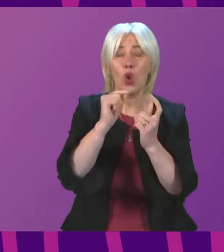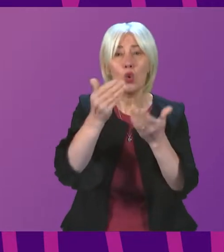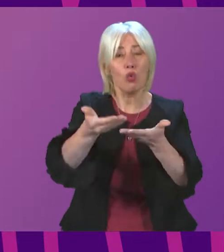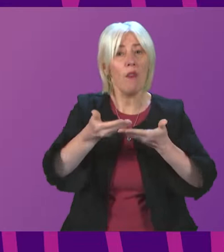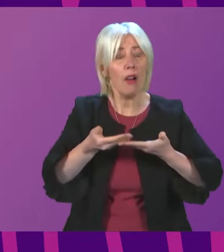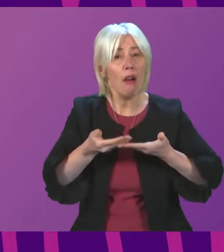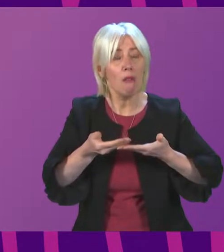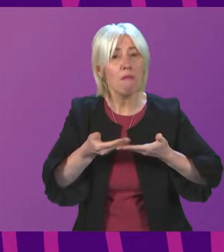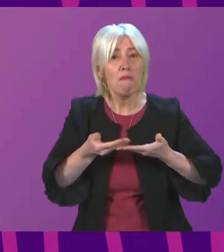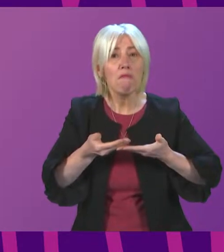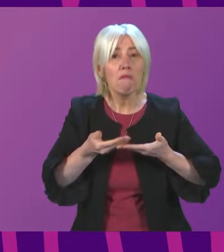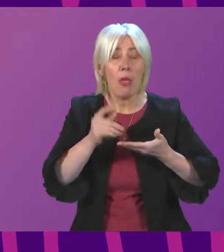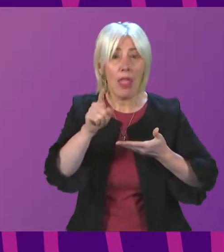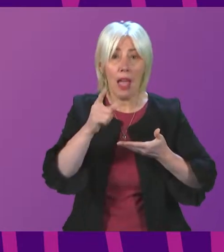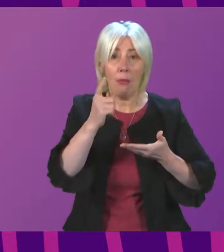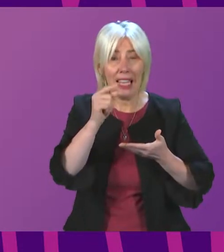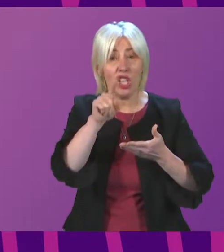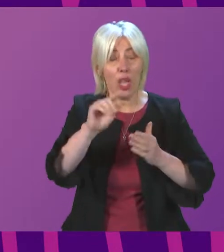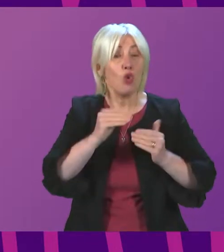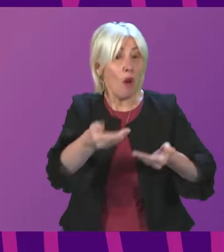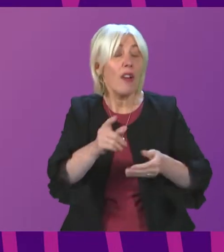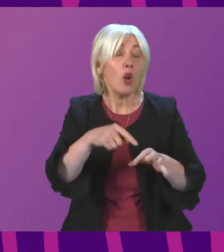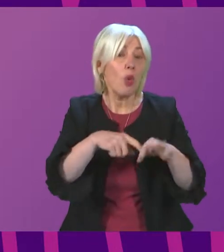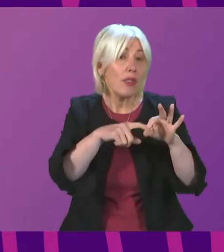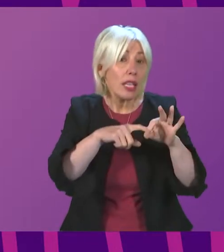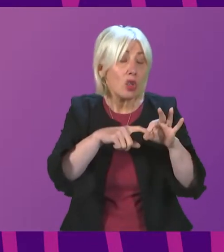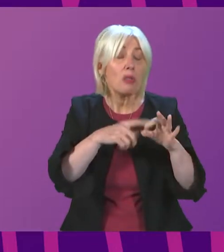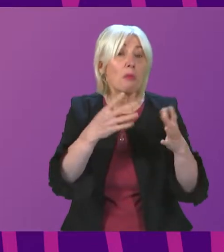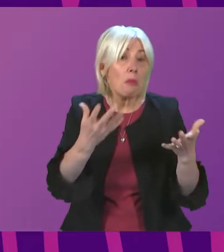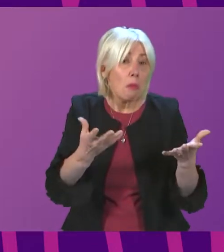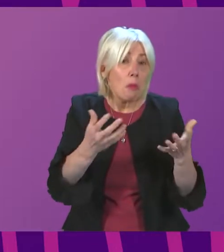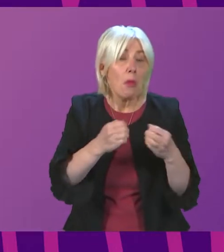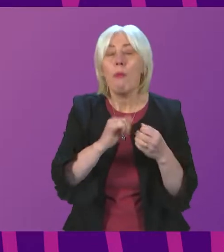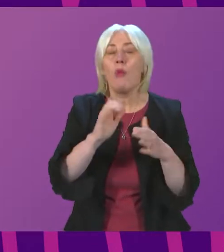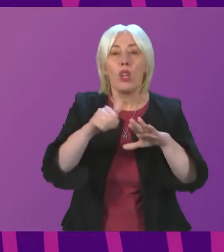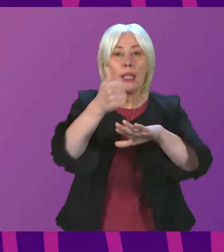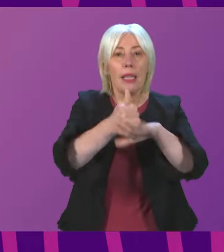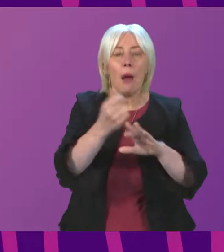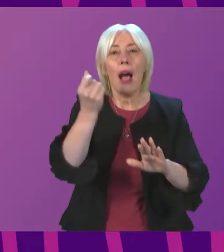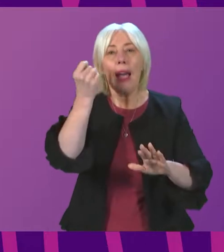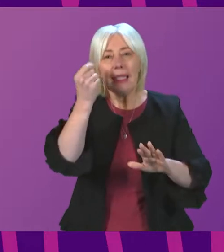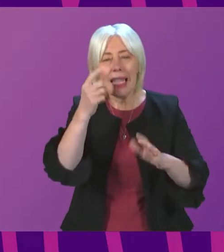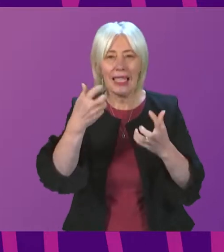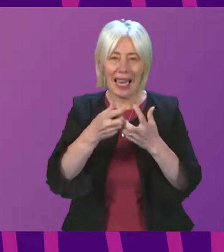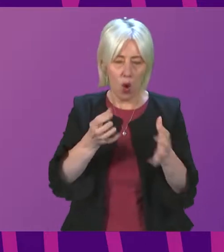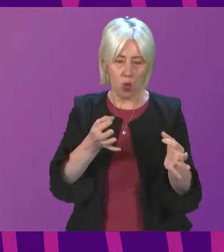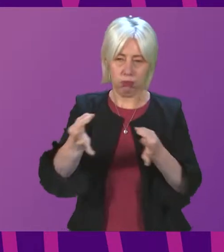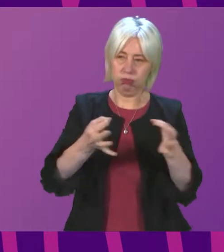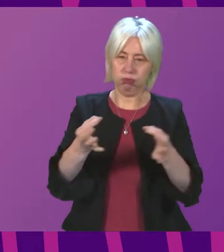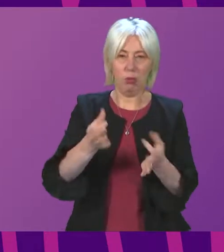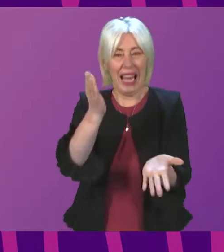it um as a qualification and then on that basis if it was if we were able to establish some understanding around the logistics of delivery